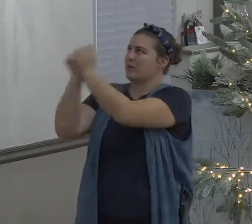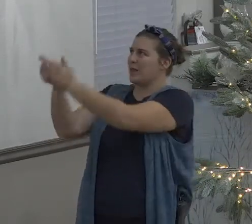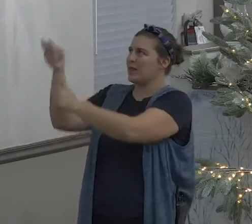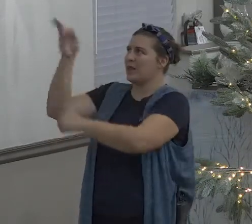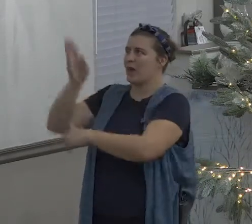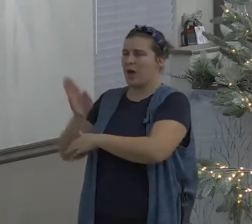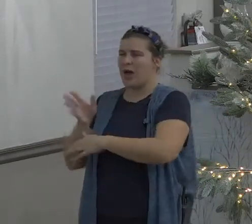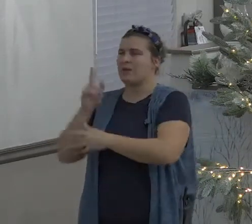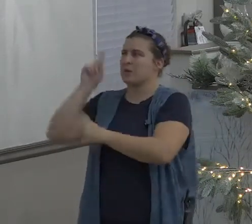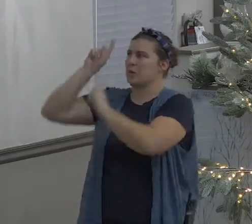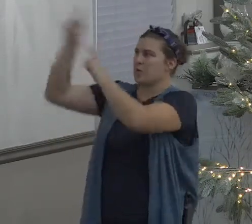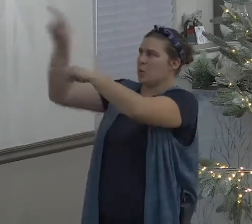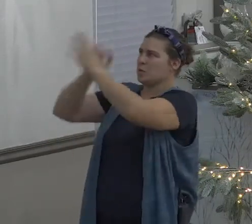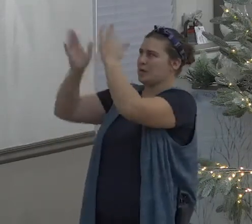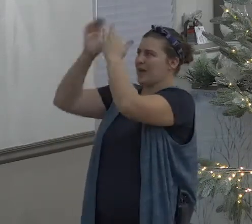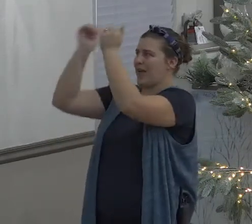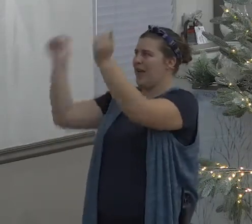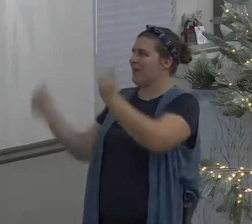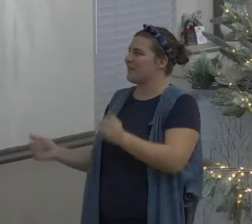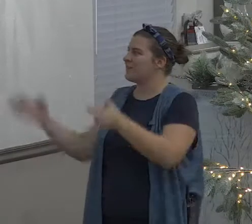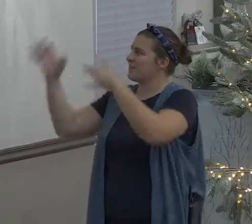hoping for the rapture every hand goes up